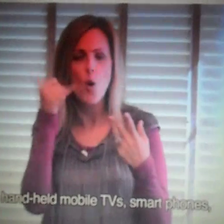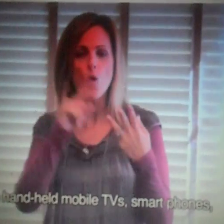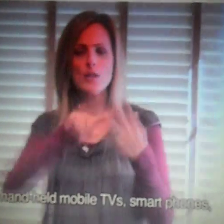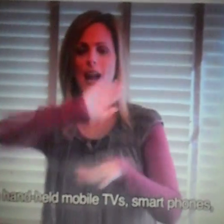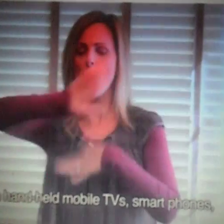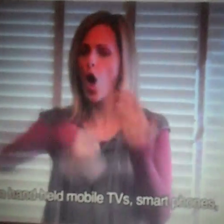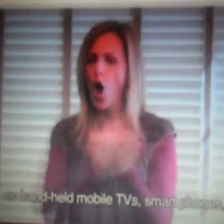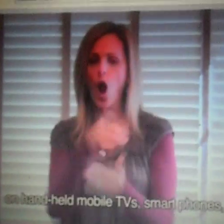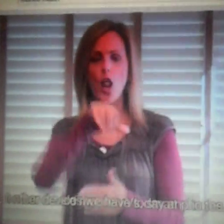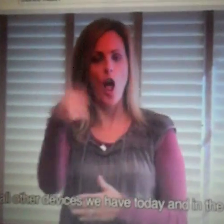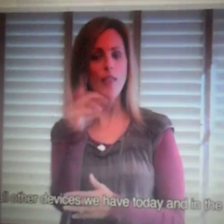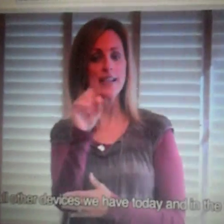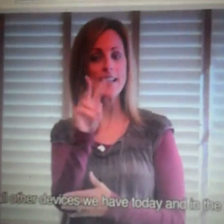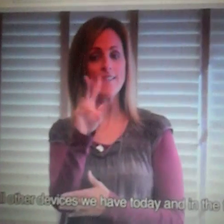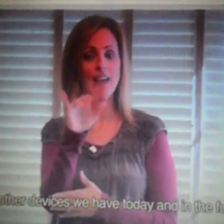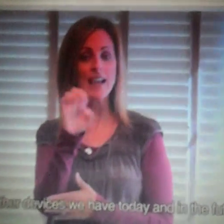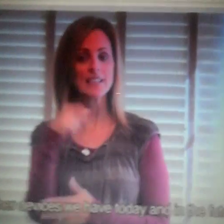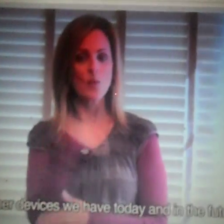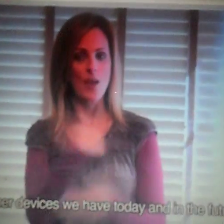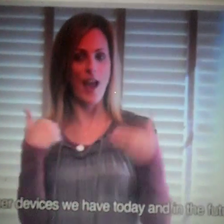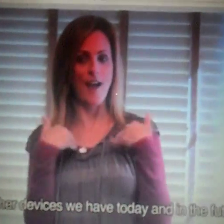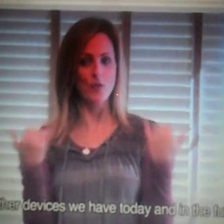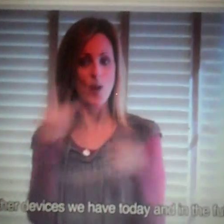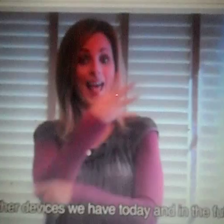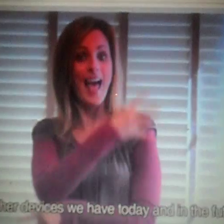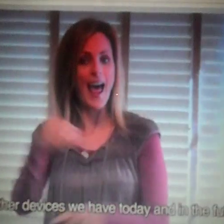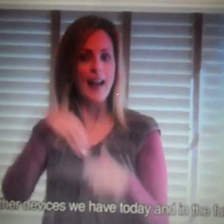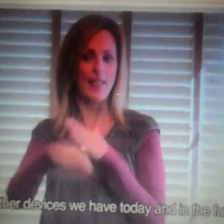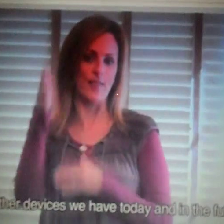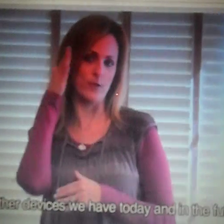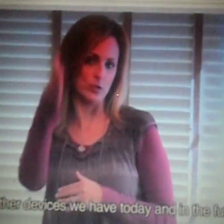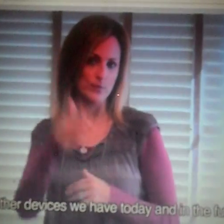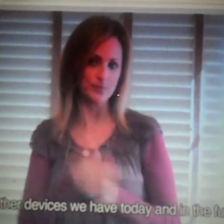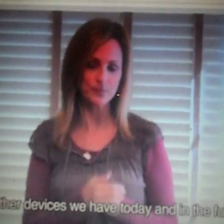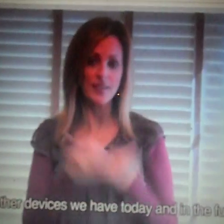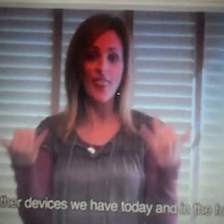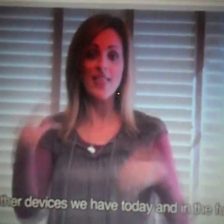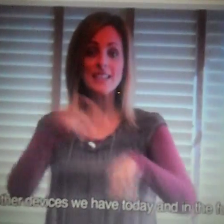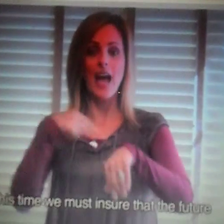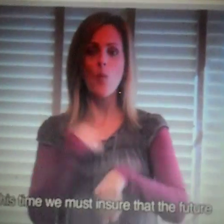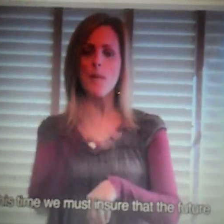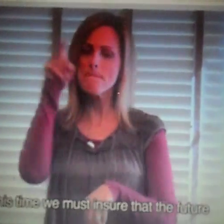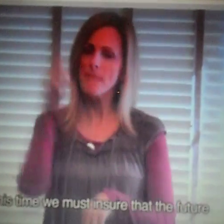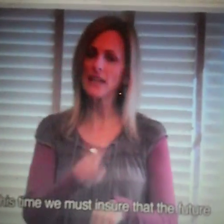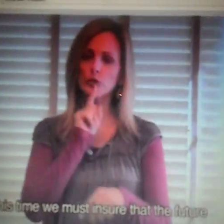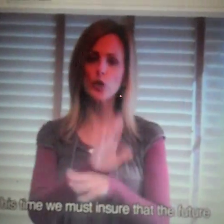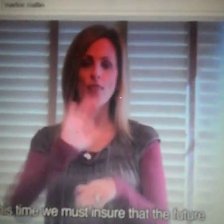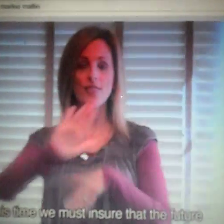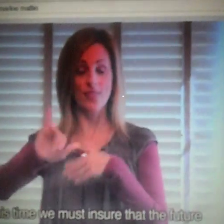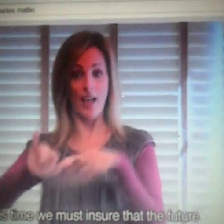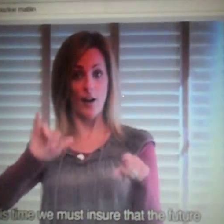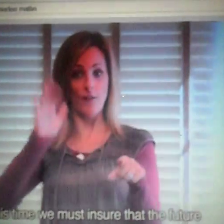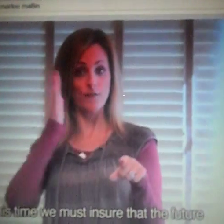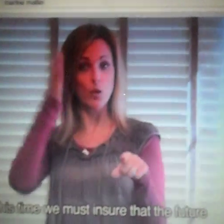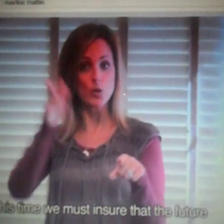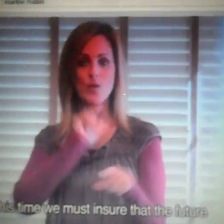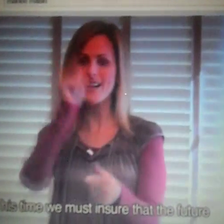smartphones, and other devices we have today and in the future. This time we must ensure that the